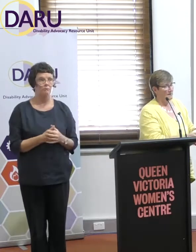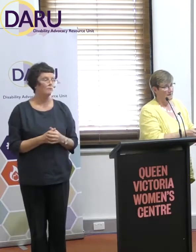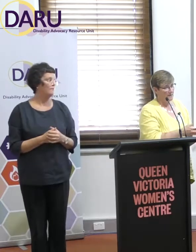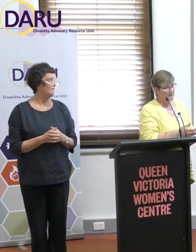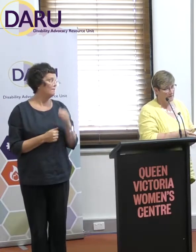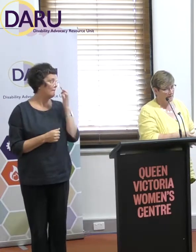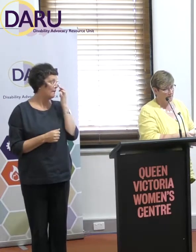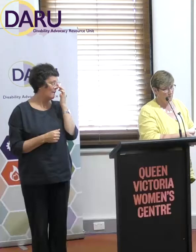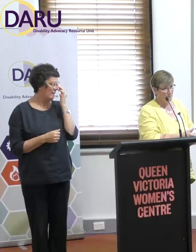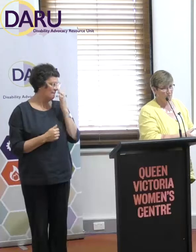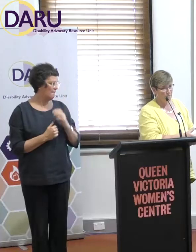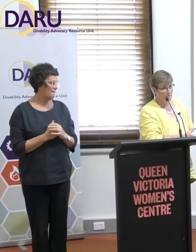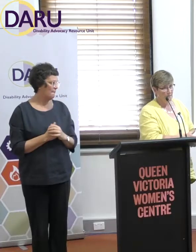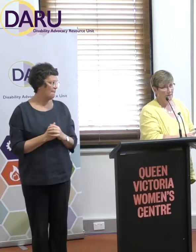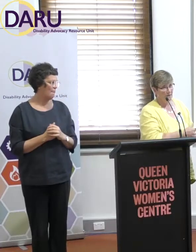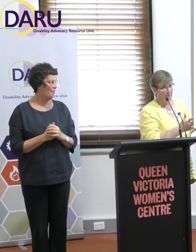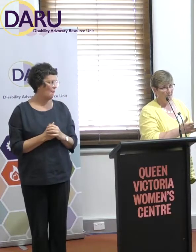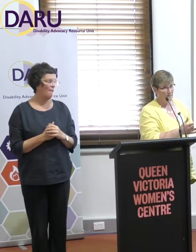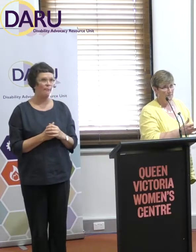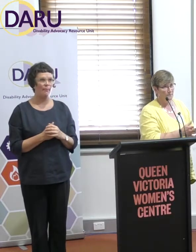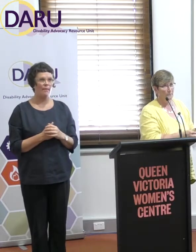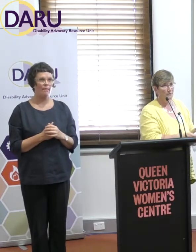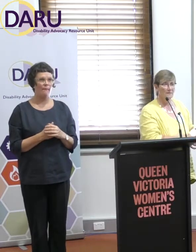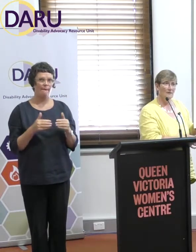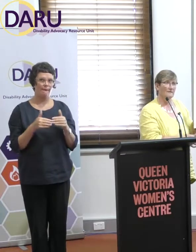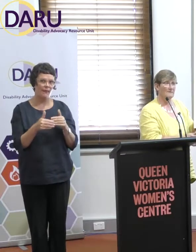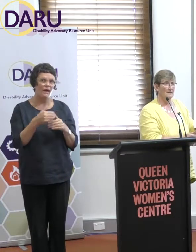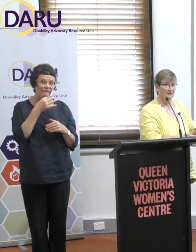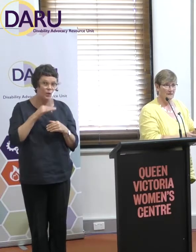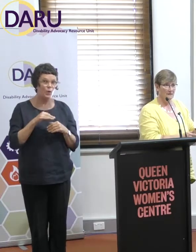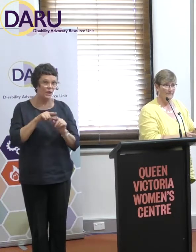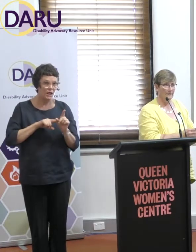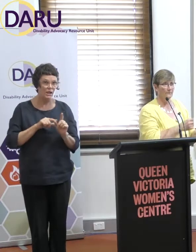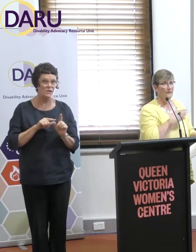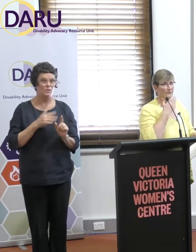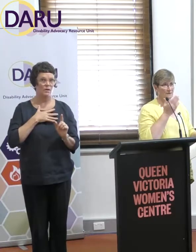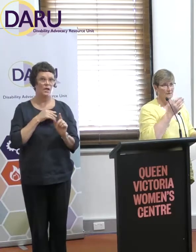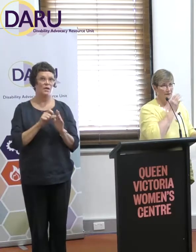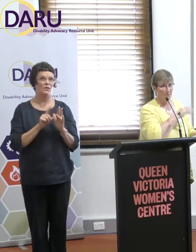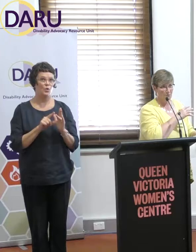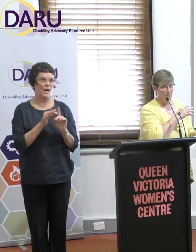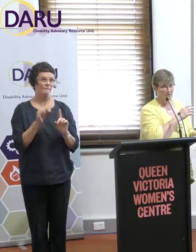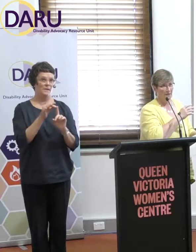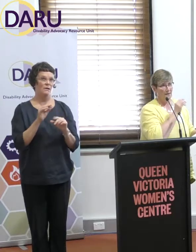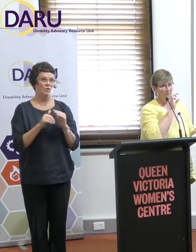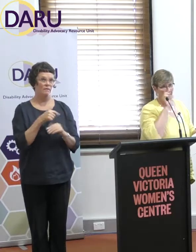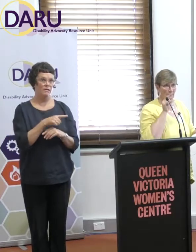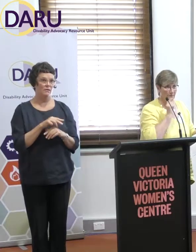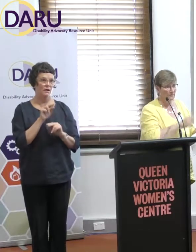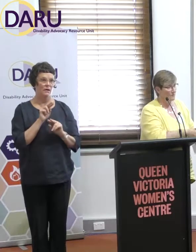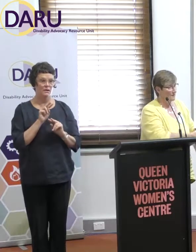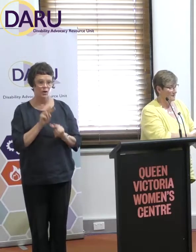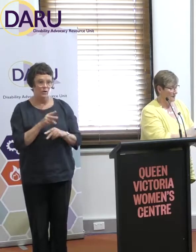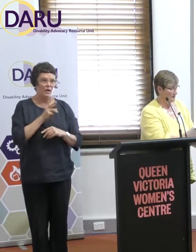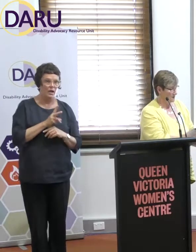What it means, ideally, is we would do, within another couple of years, we would do some kind of update to this, that re-looked at the same issues, but